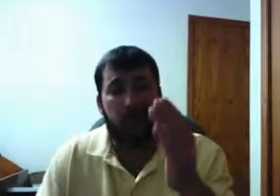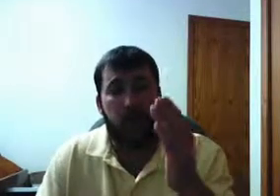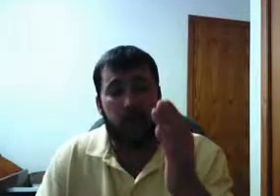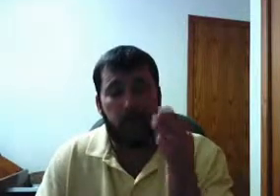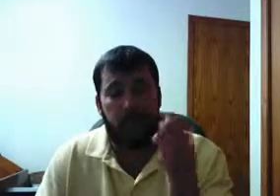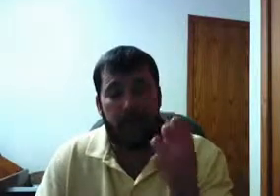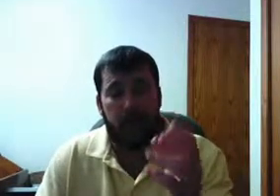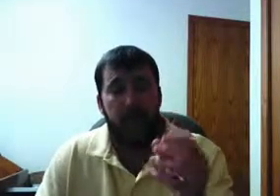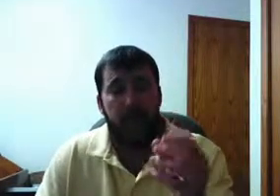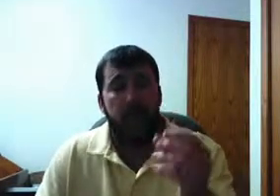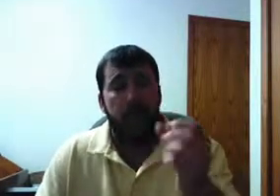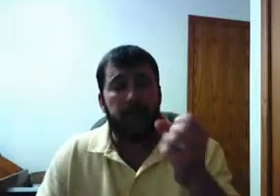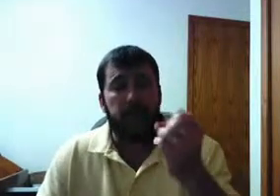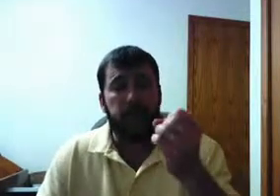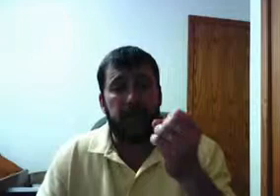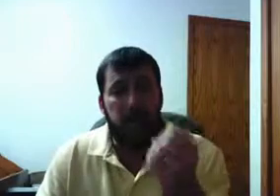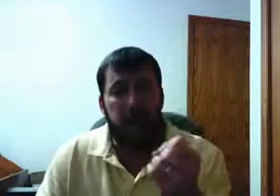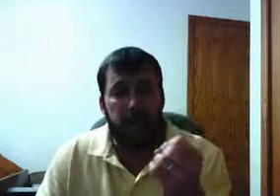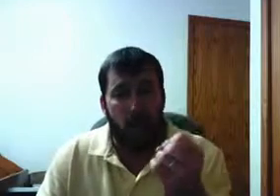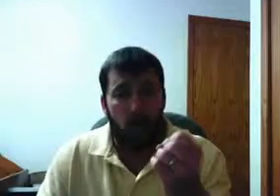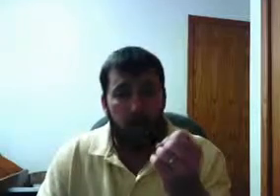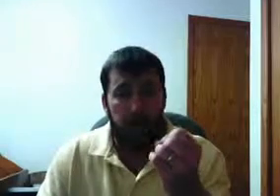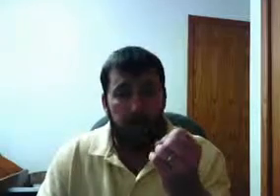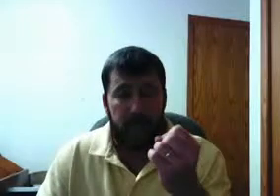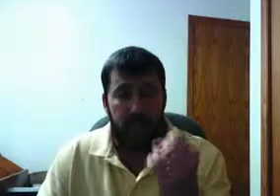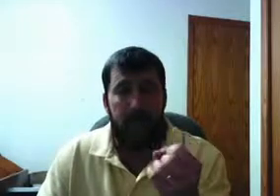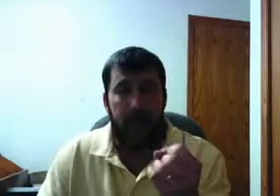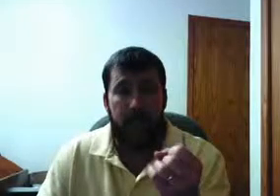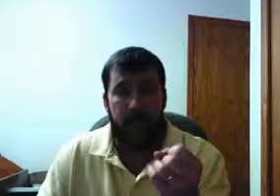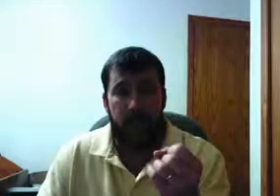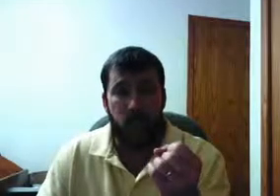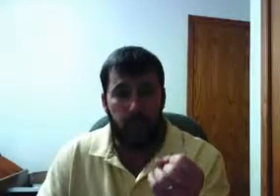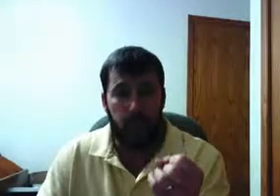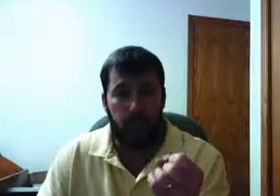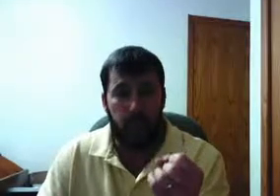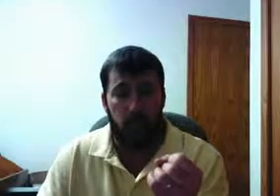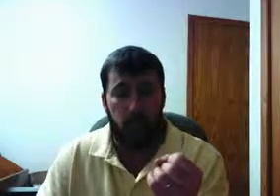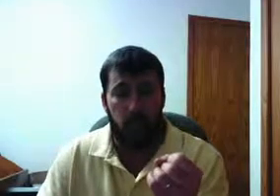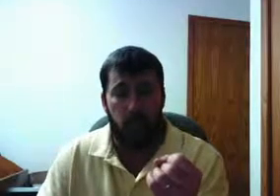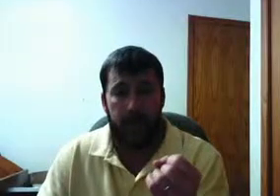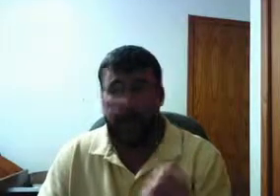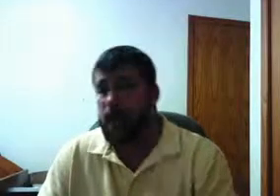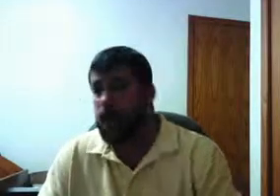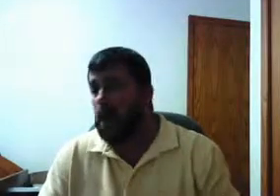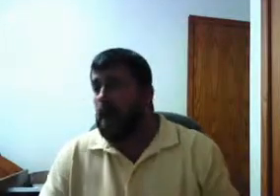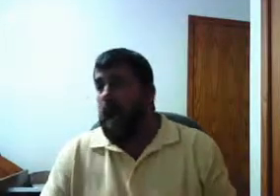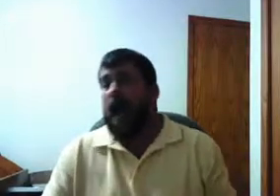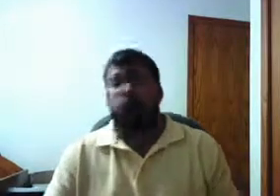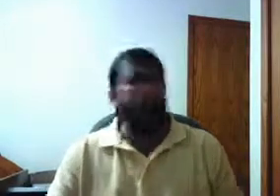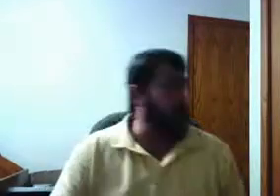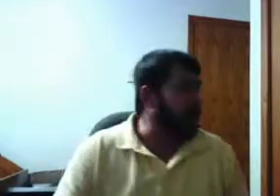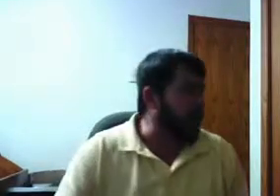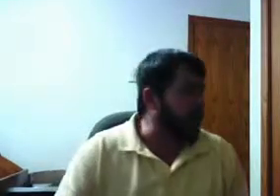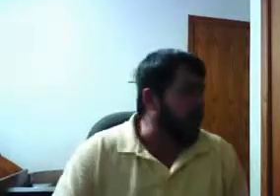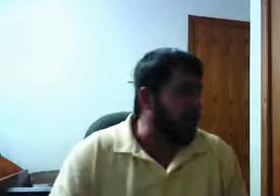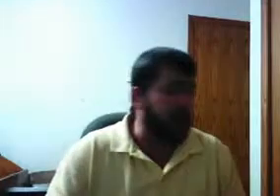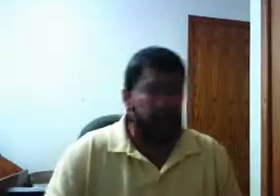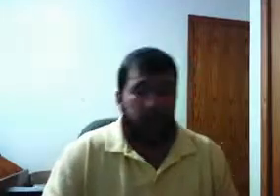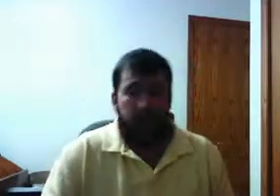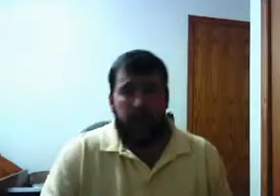understand that there's an evil behind what's going on. And I know, I tried to put this out months ago, and I had some